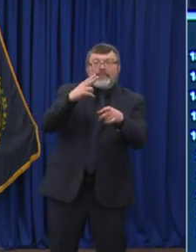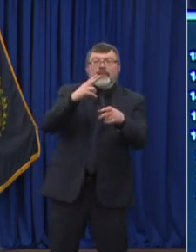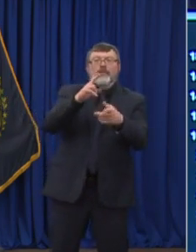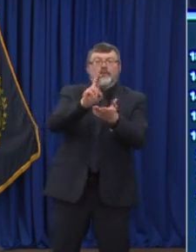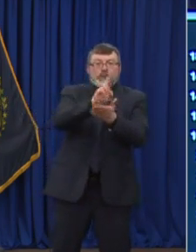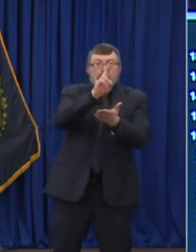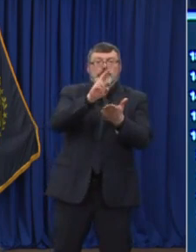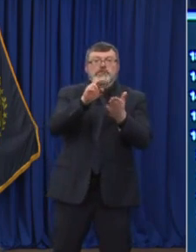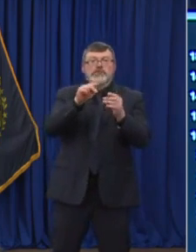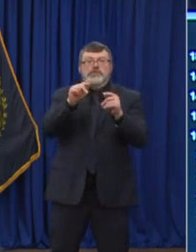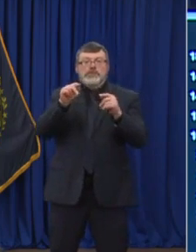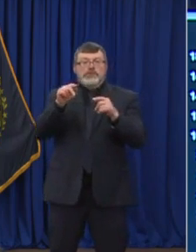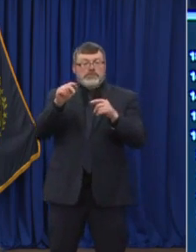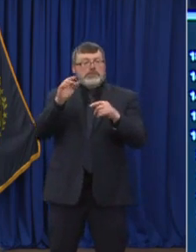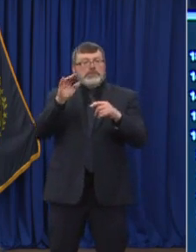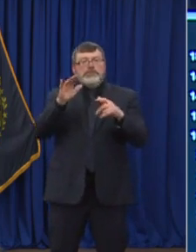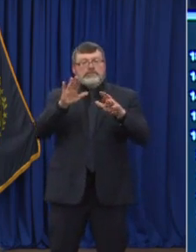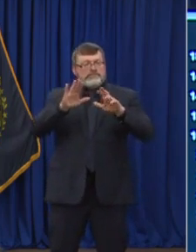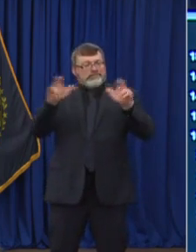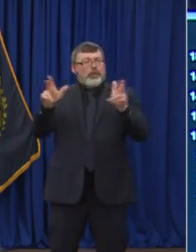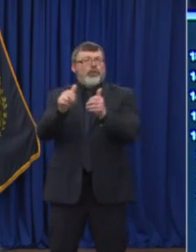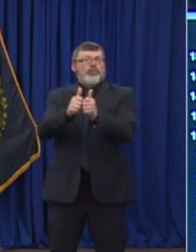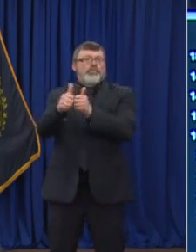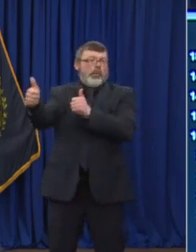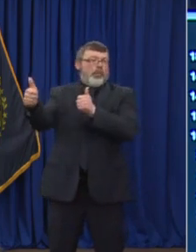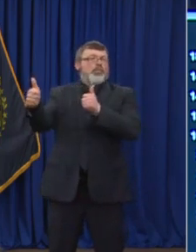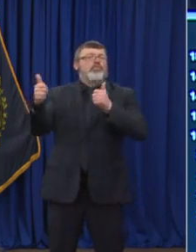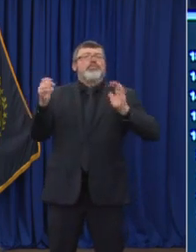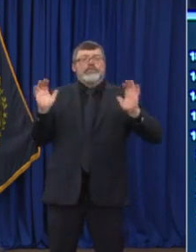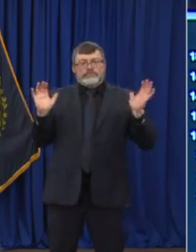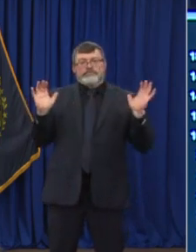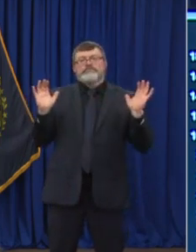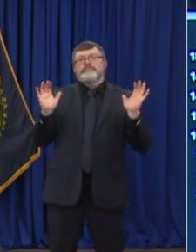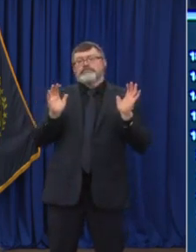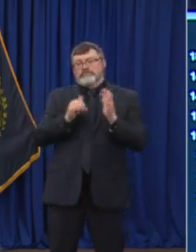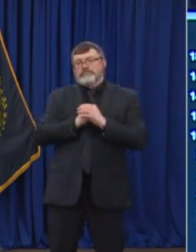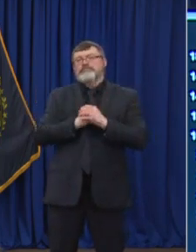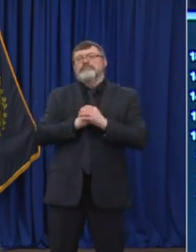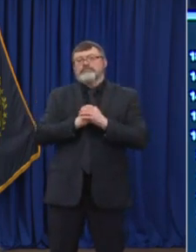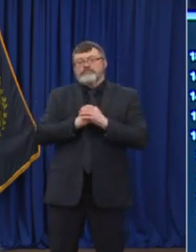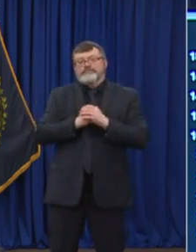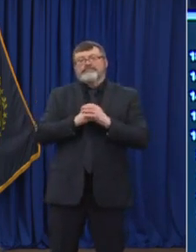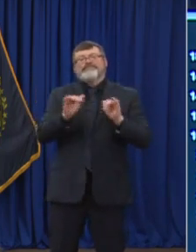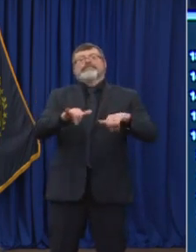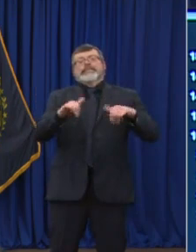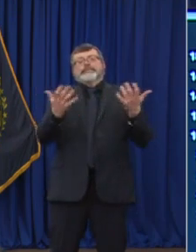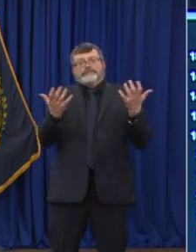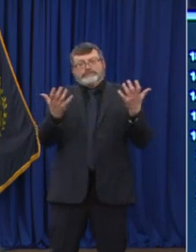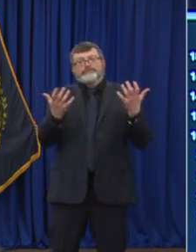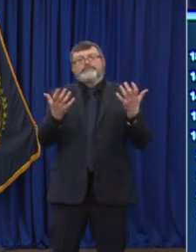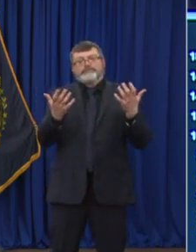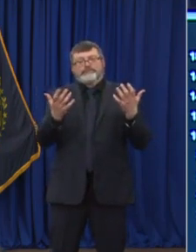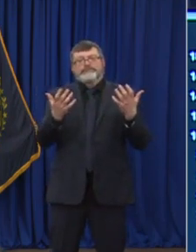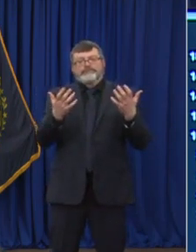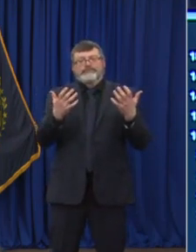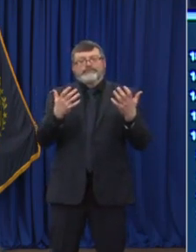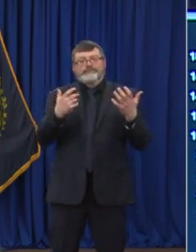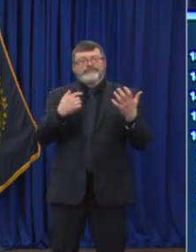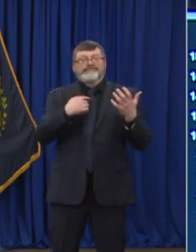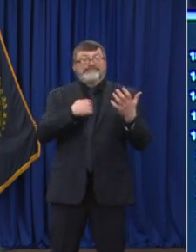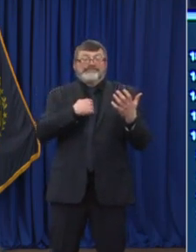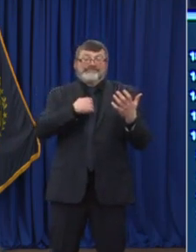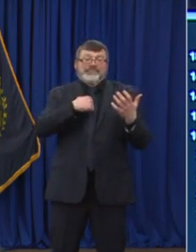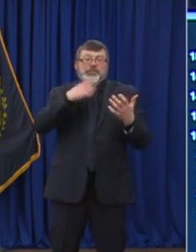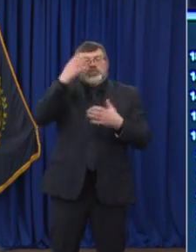we're also minimizing a lot of the social contact. I know it's a shock that college kids like to be social, but it is creating a real pressure.